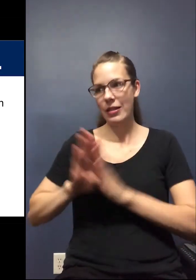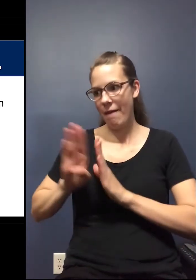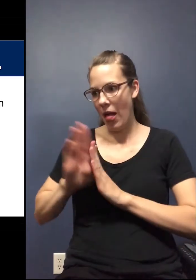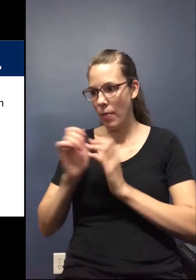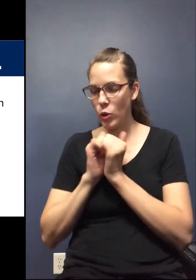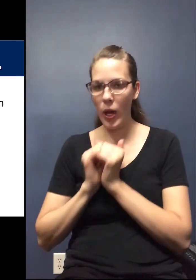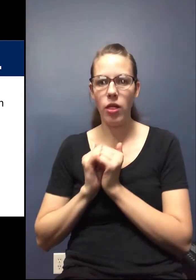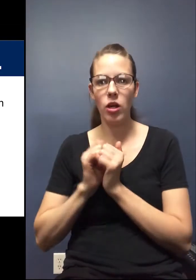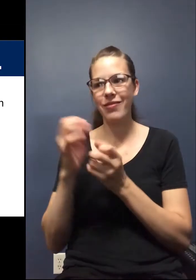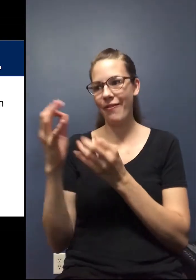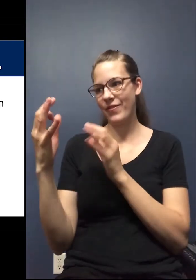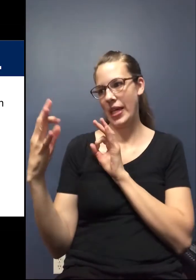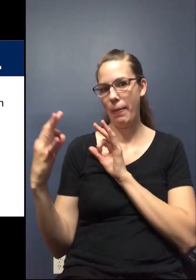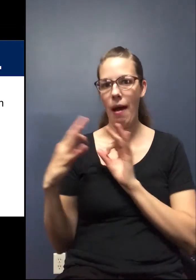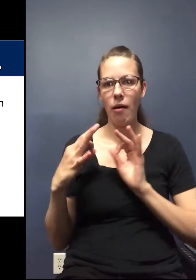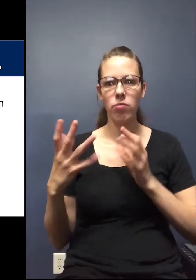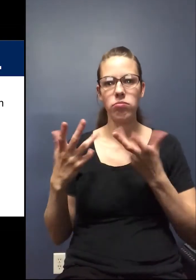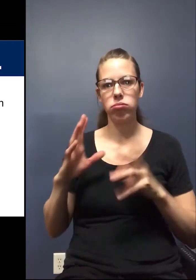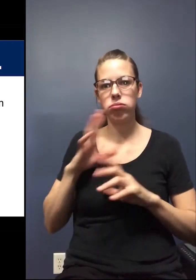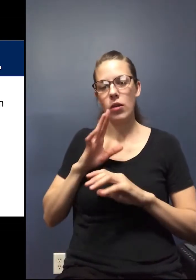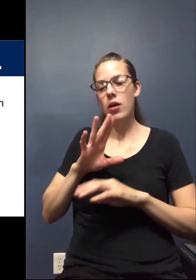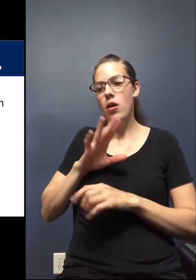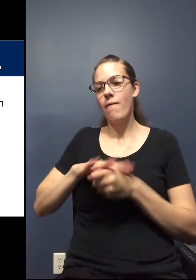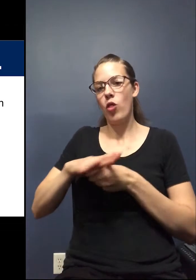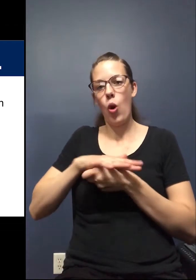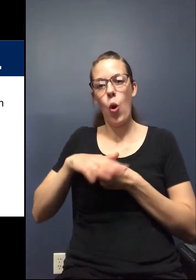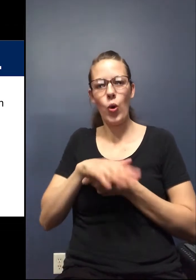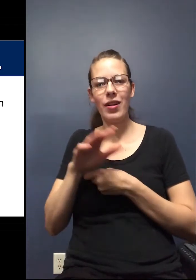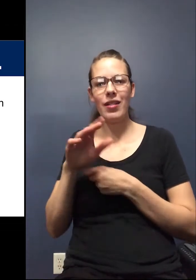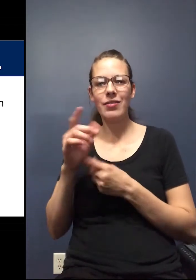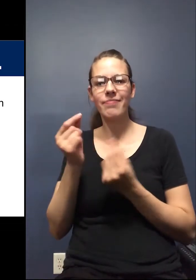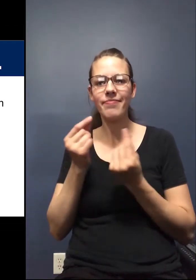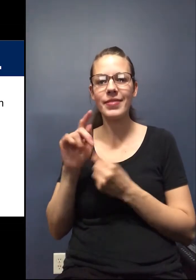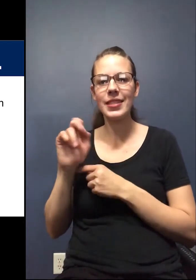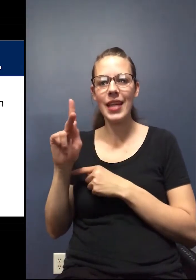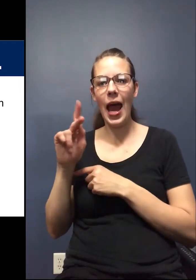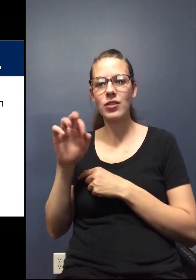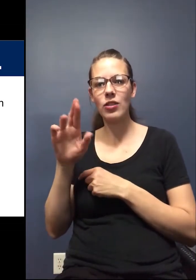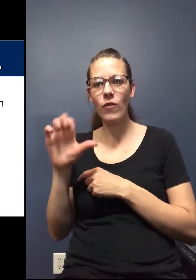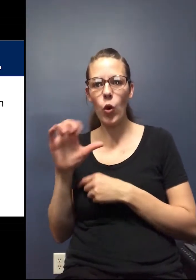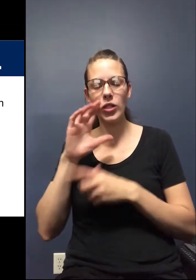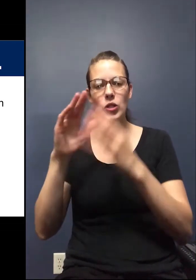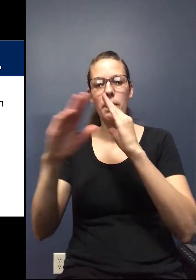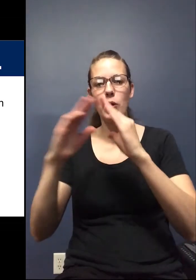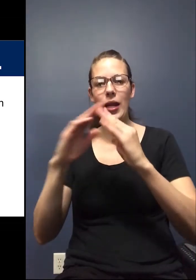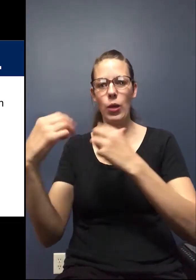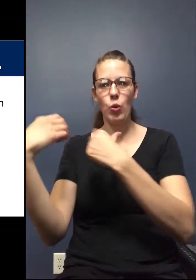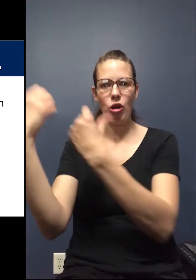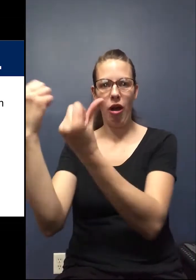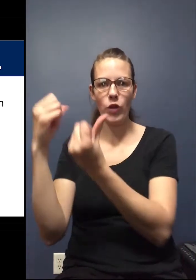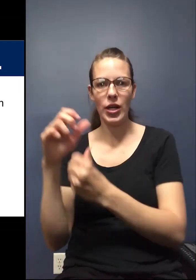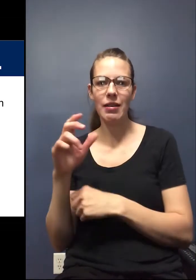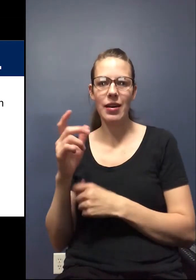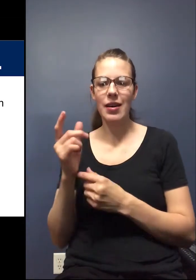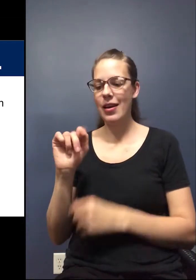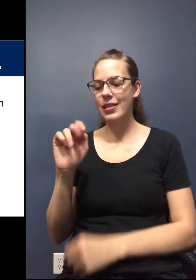with some feedback that we received from our local task force, our community recovery task force.